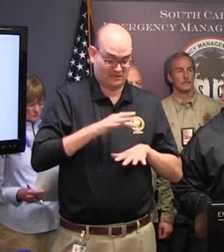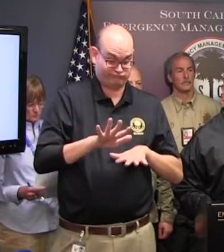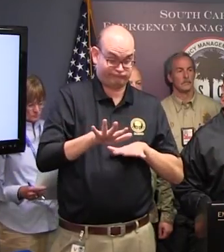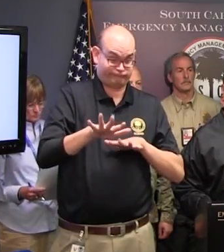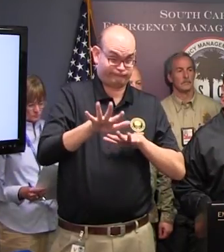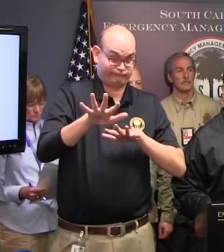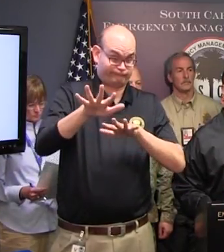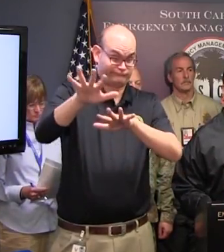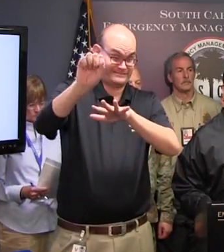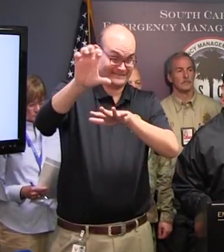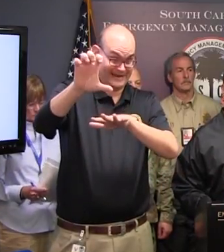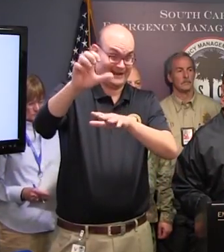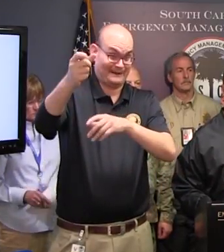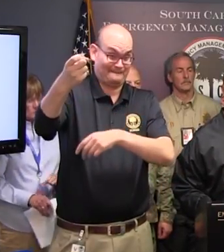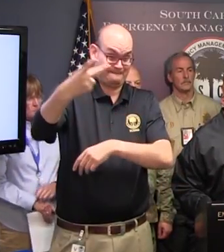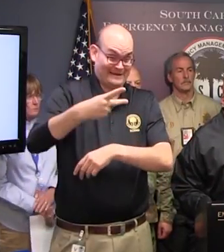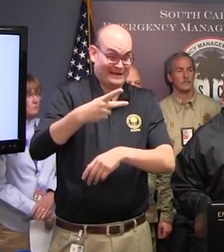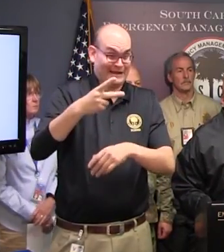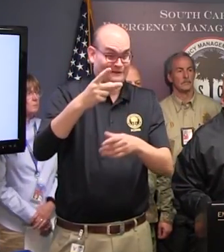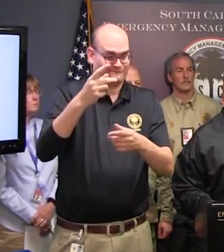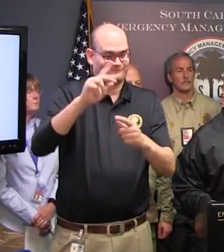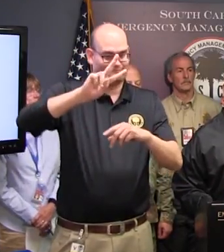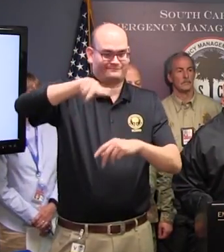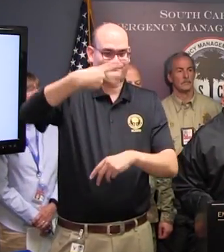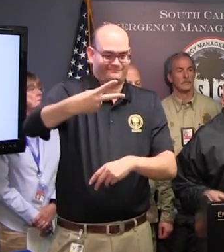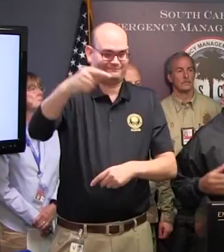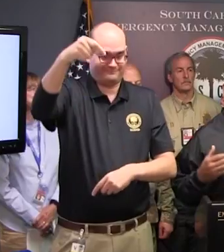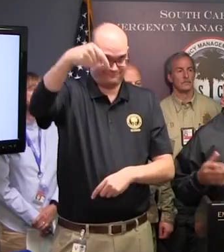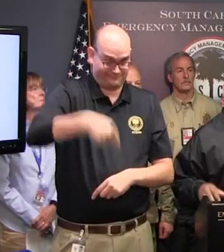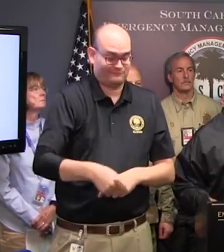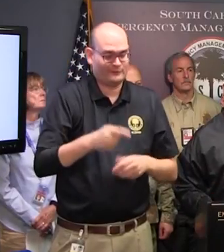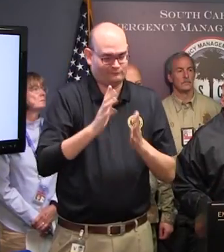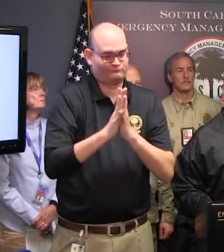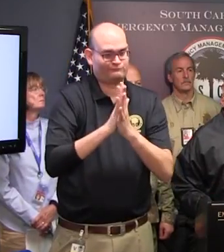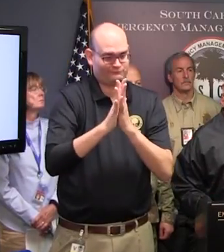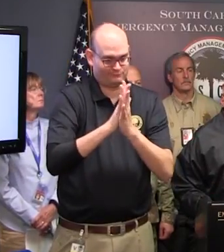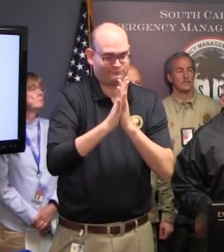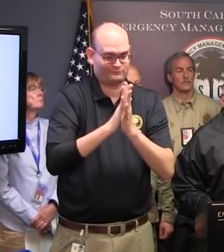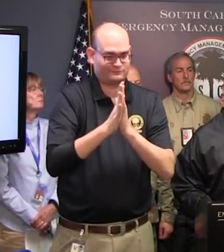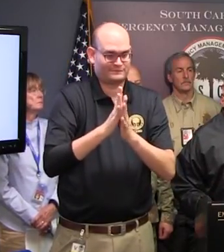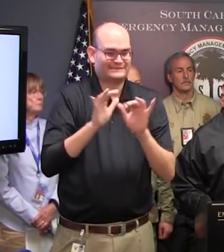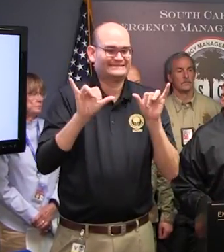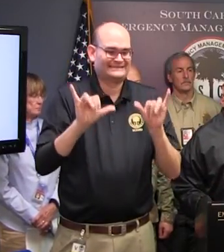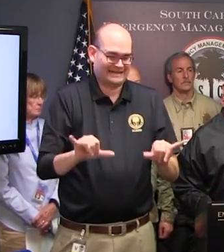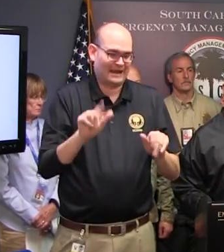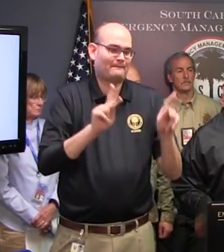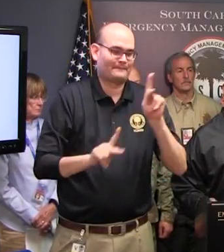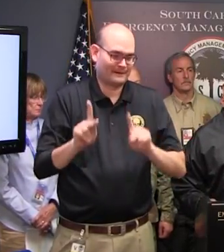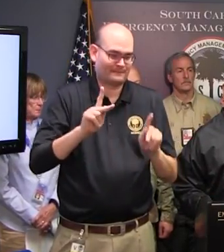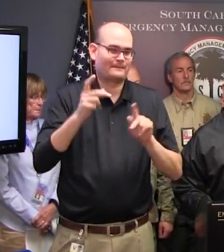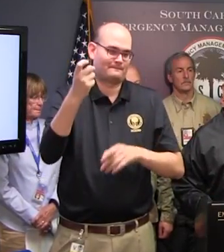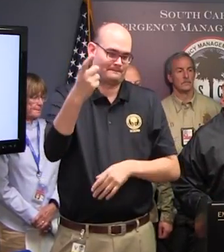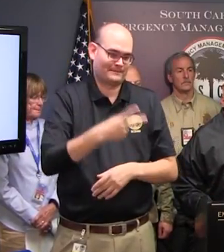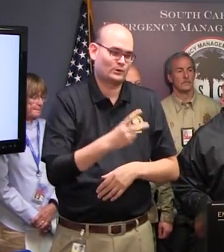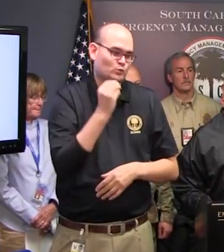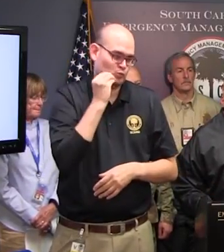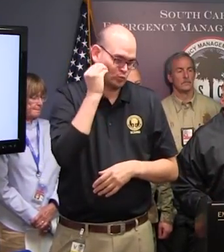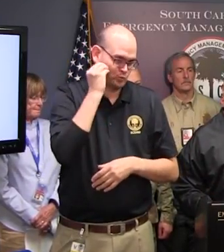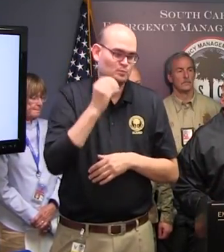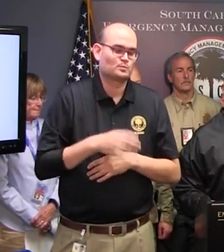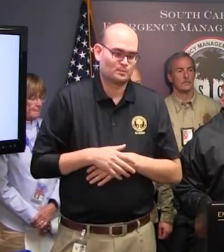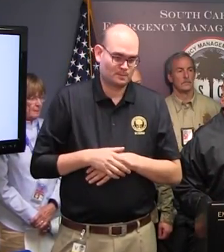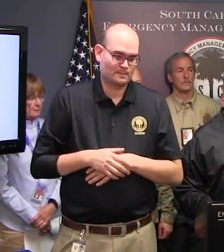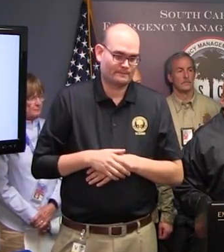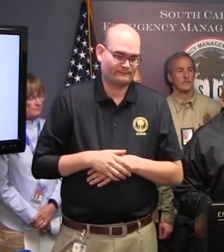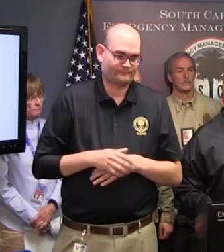-state travelers that we saw pre-landfall, more likely we would see those same travelers post-landfall. So we are planning